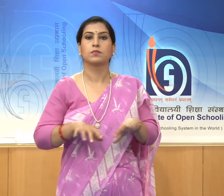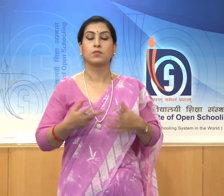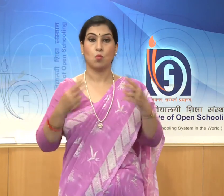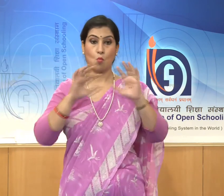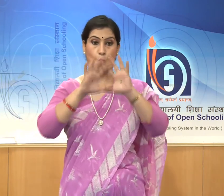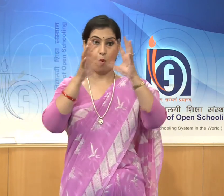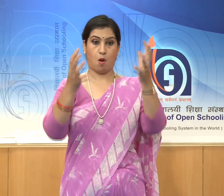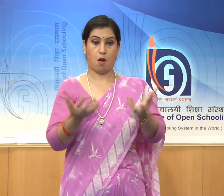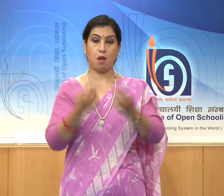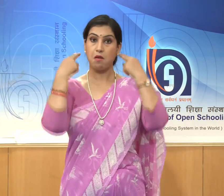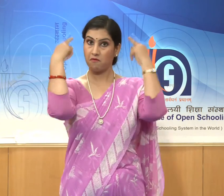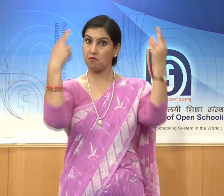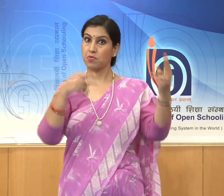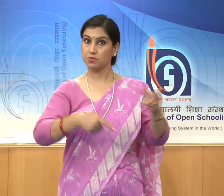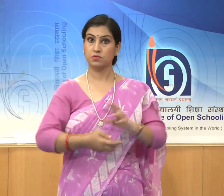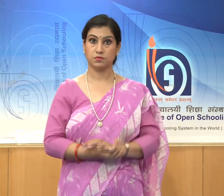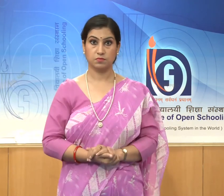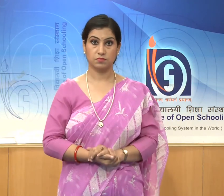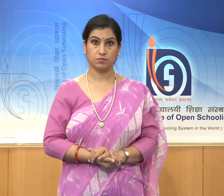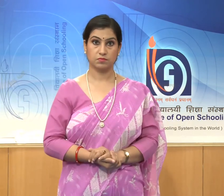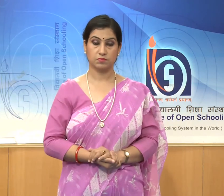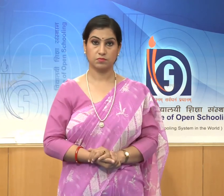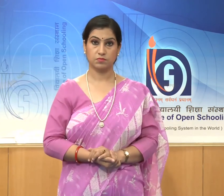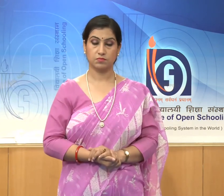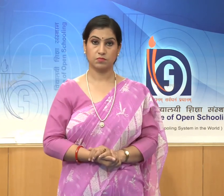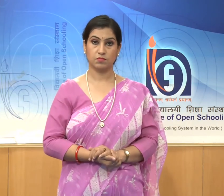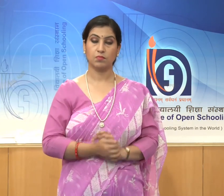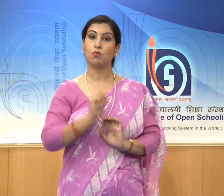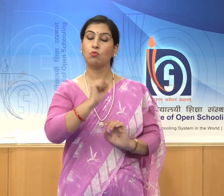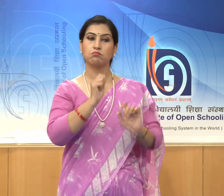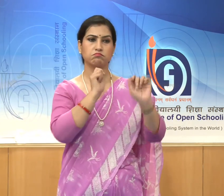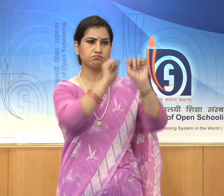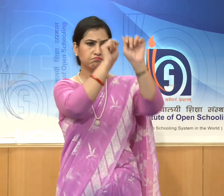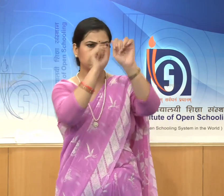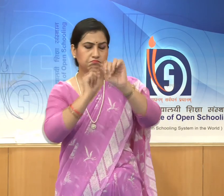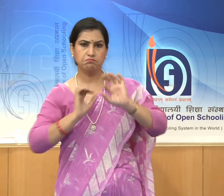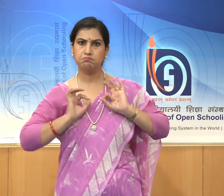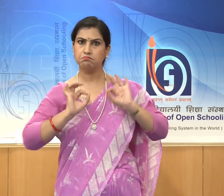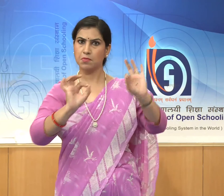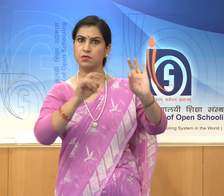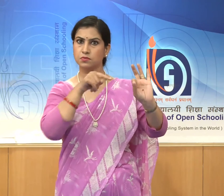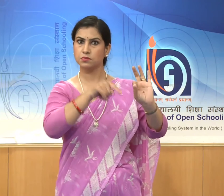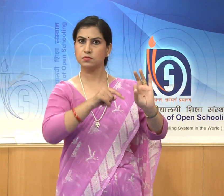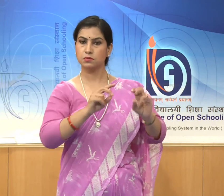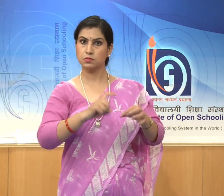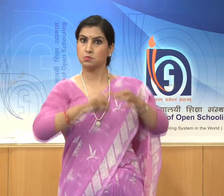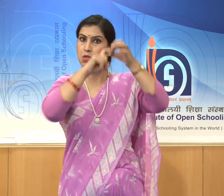for its architecture and